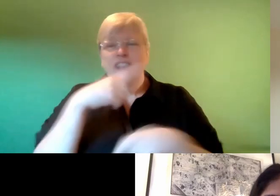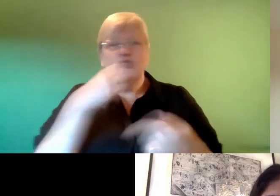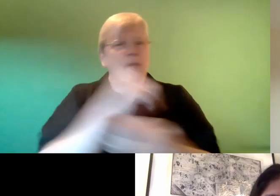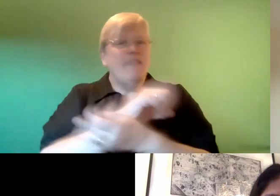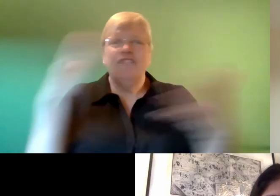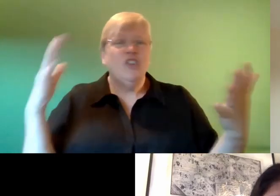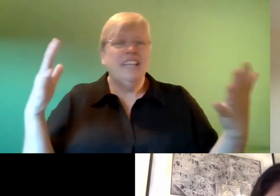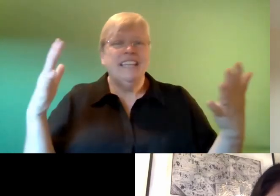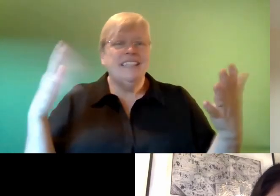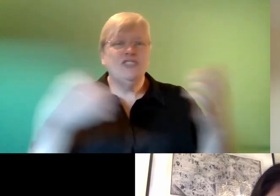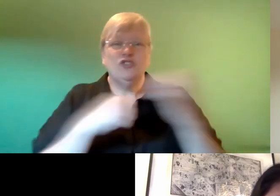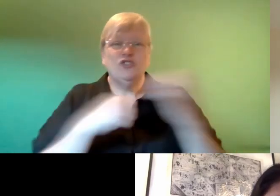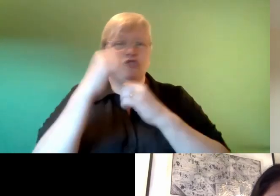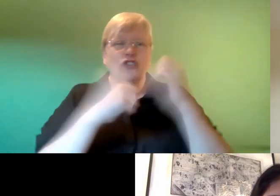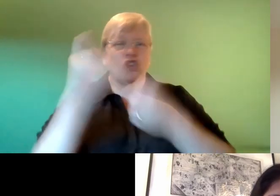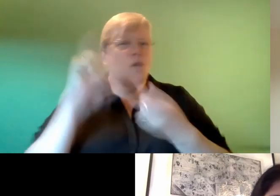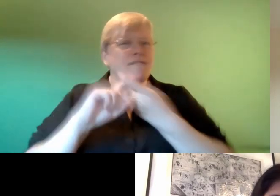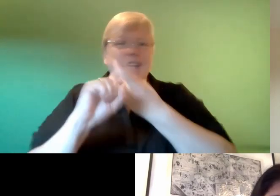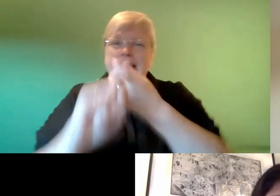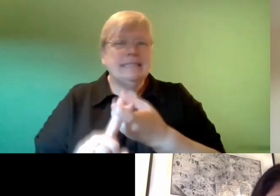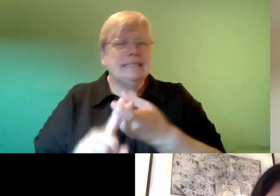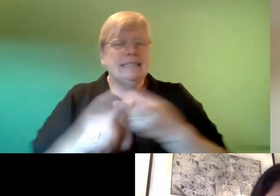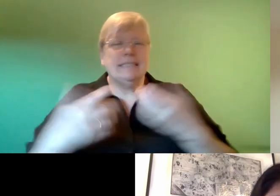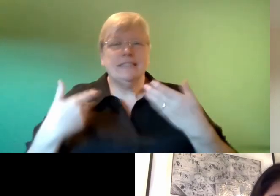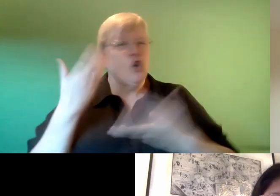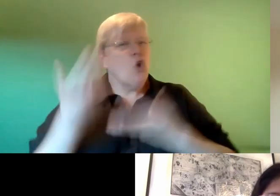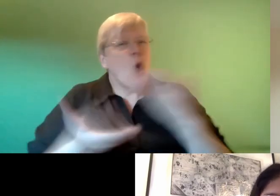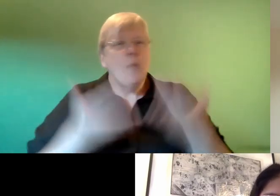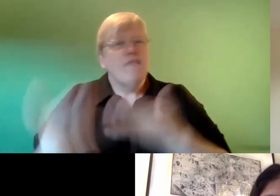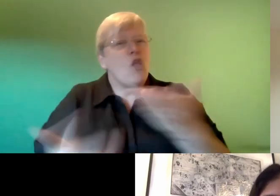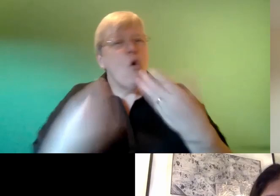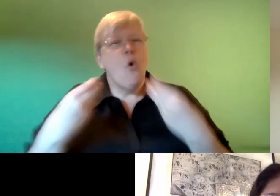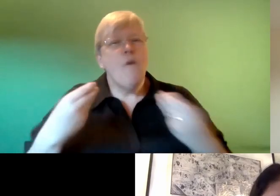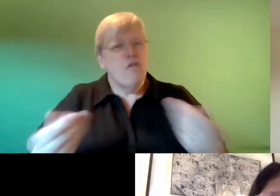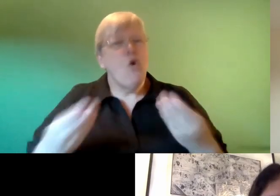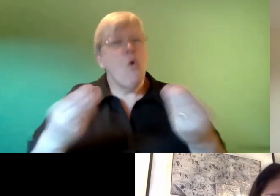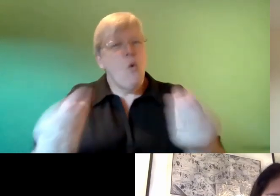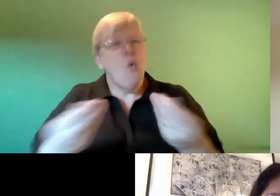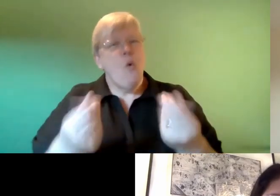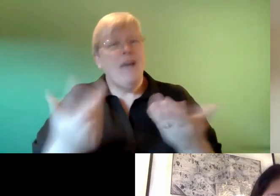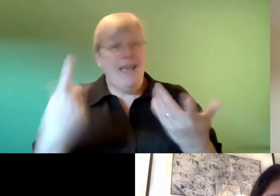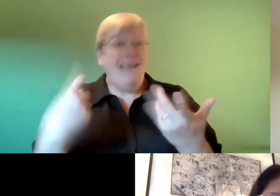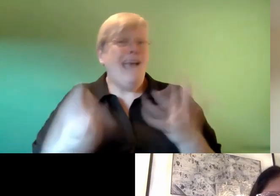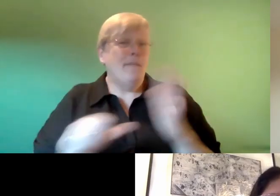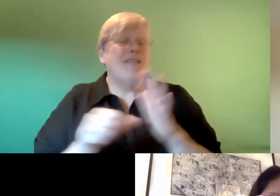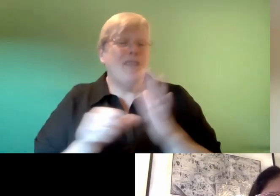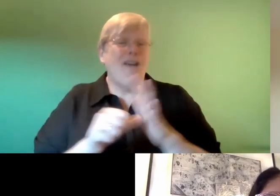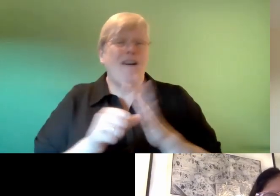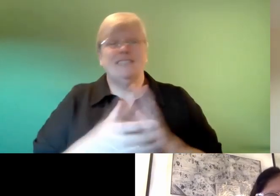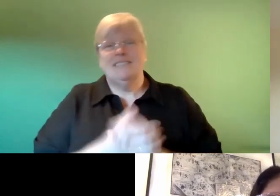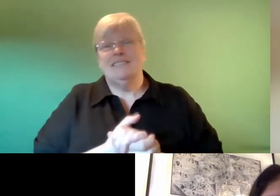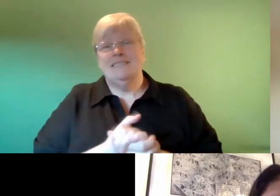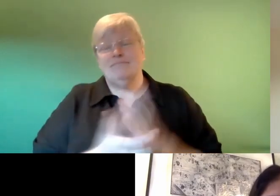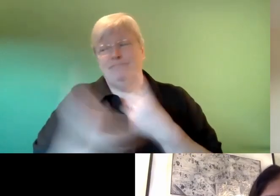structure um and just go with the flow which i think can be quite difficult yeah used to structures